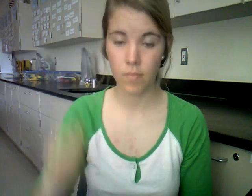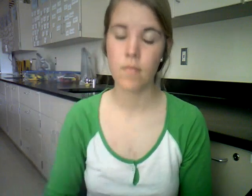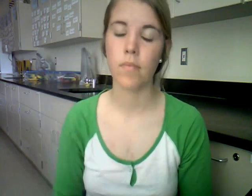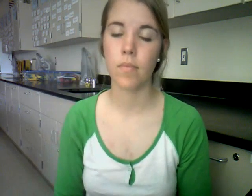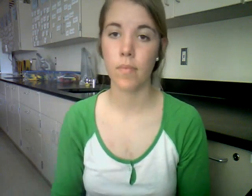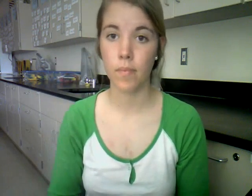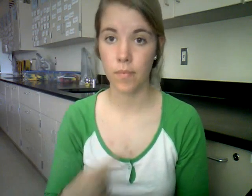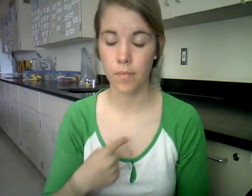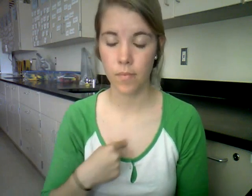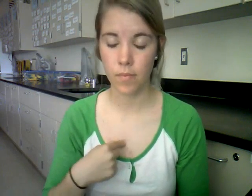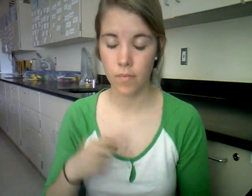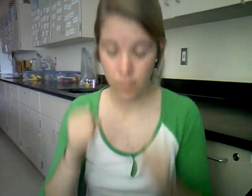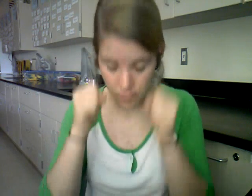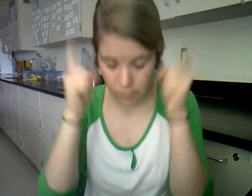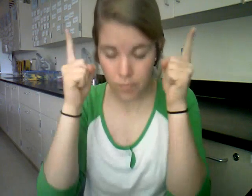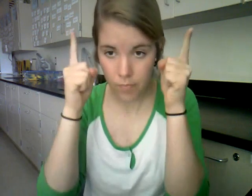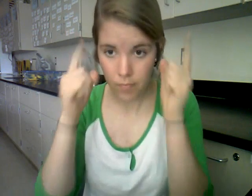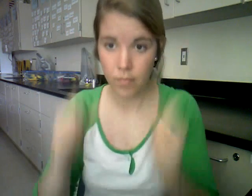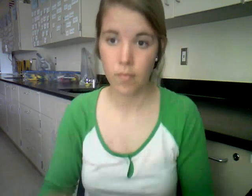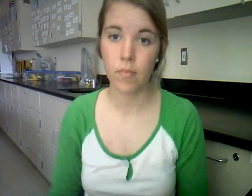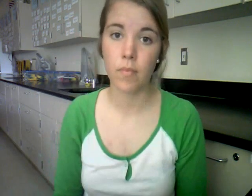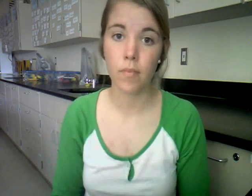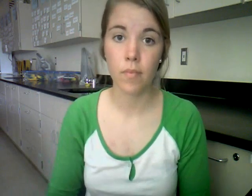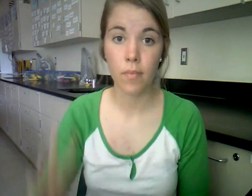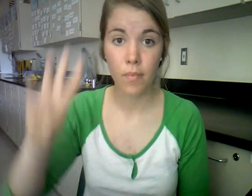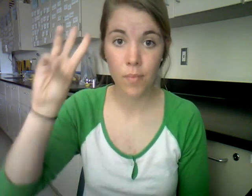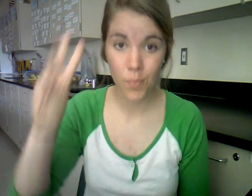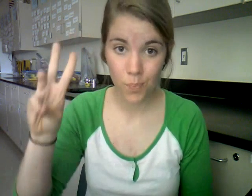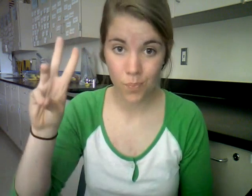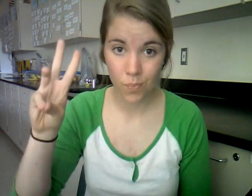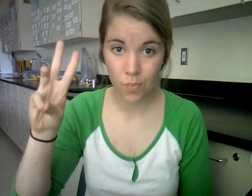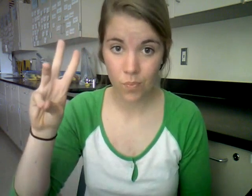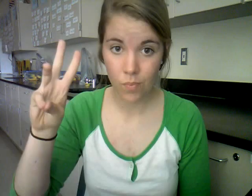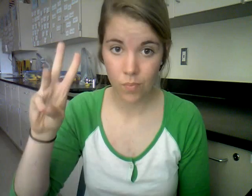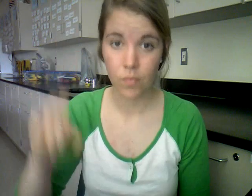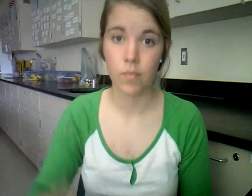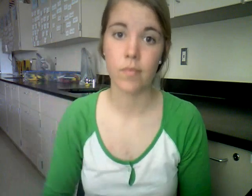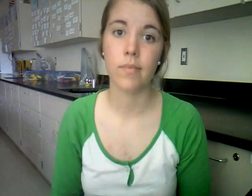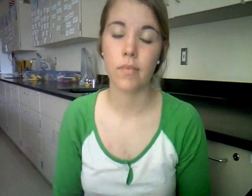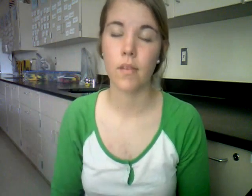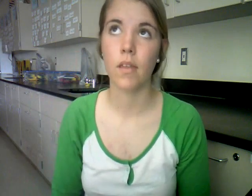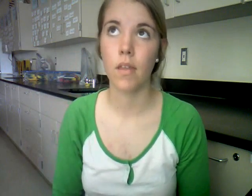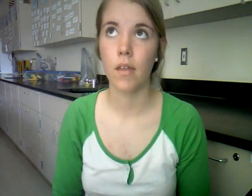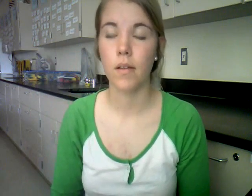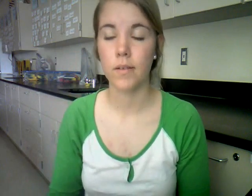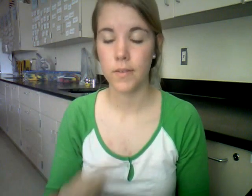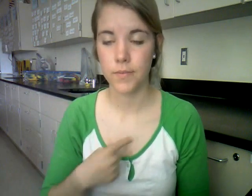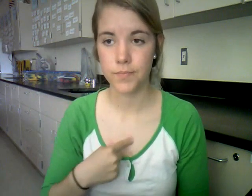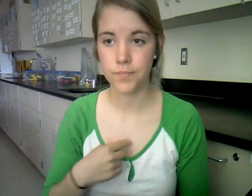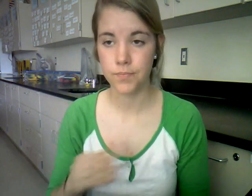Oh my gosh, Jake. Oh Oh gosh.